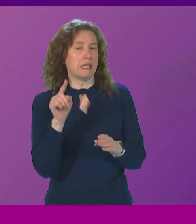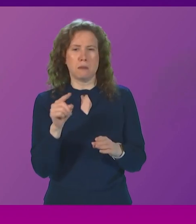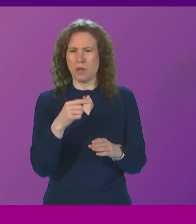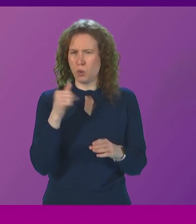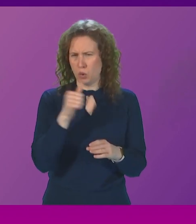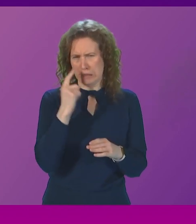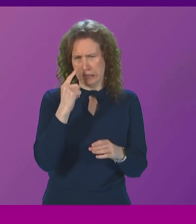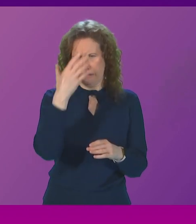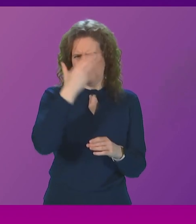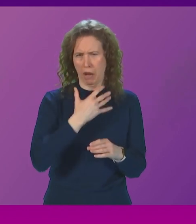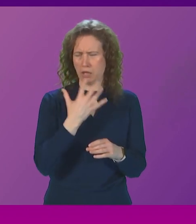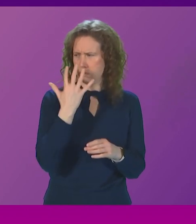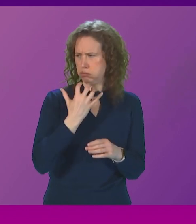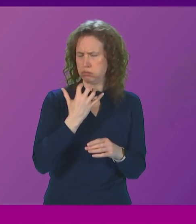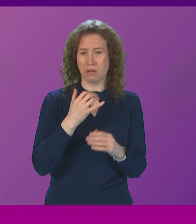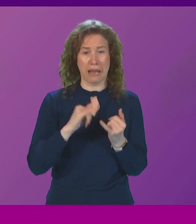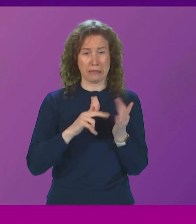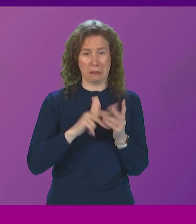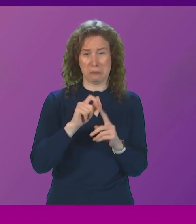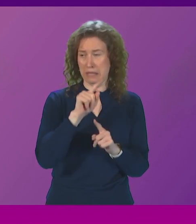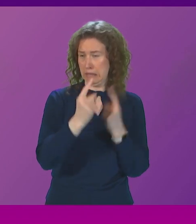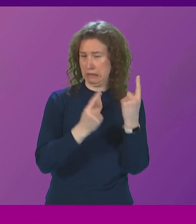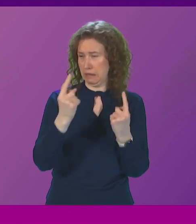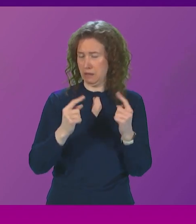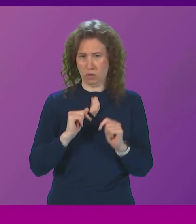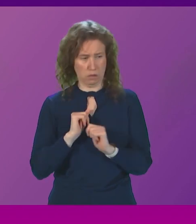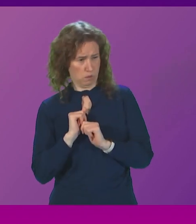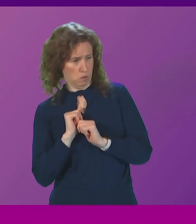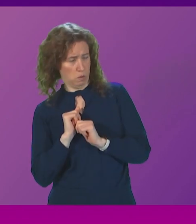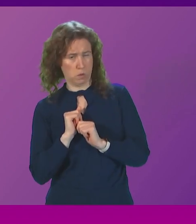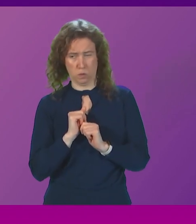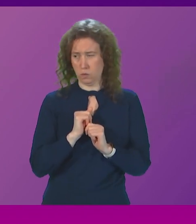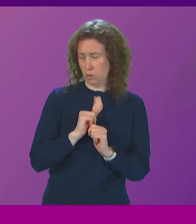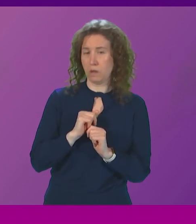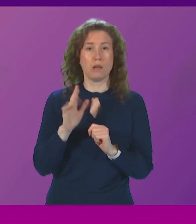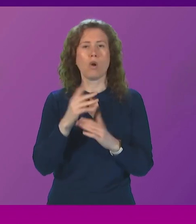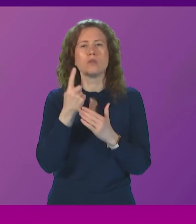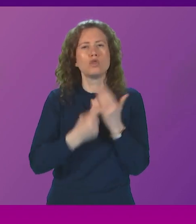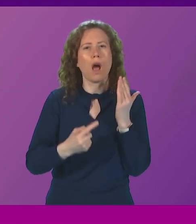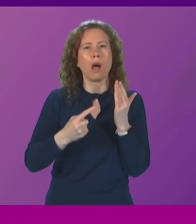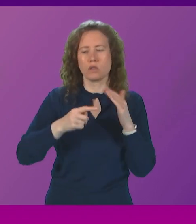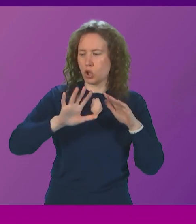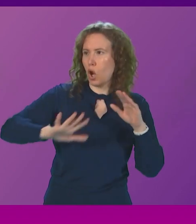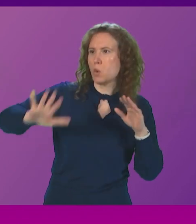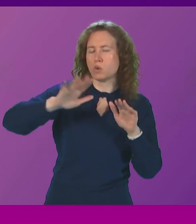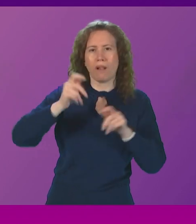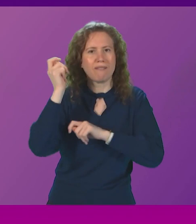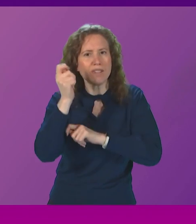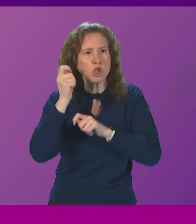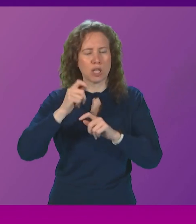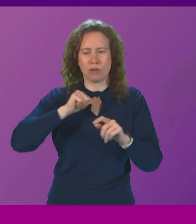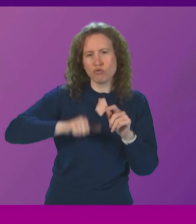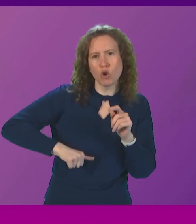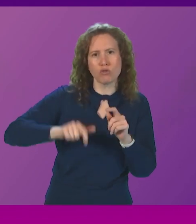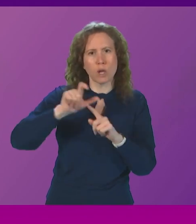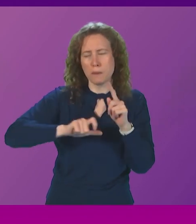glum faces on the SNP members, it's incredible. And it's not only coastal fishing and rural communities who